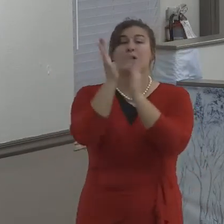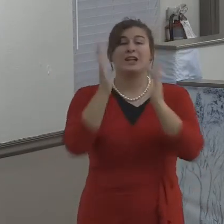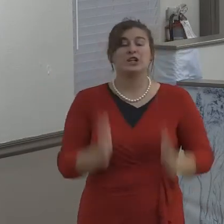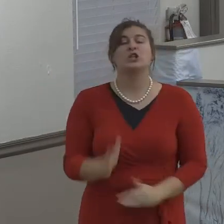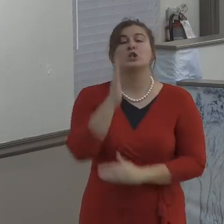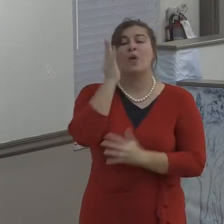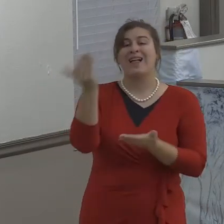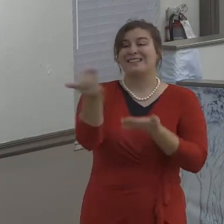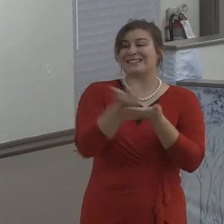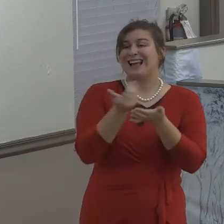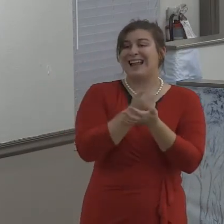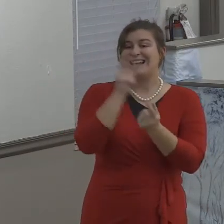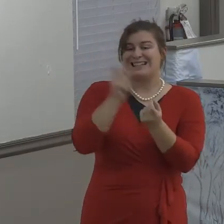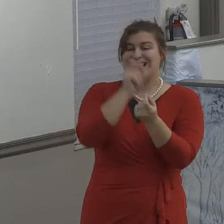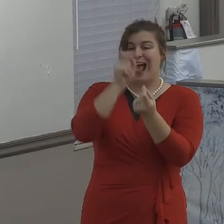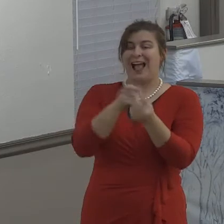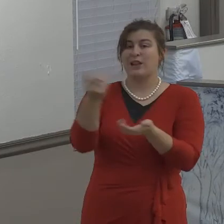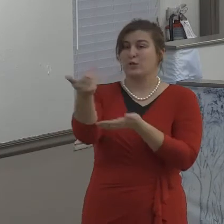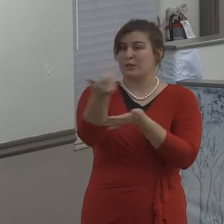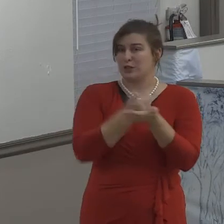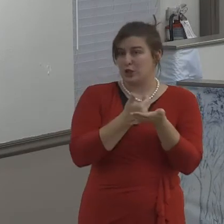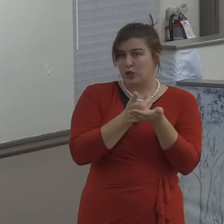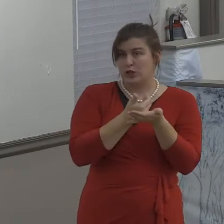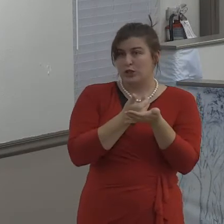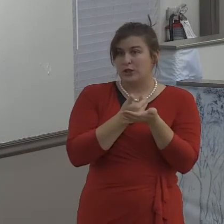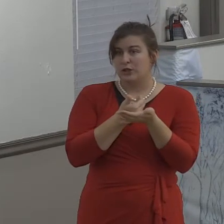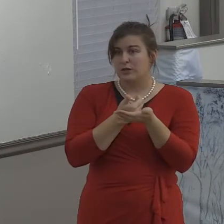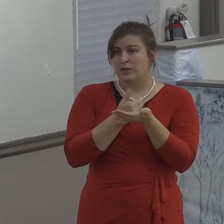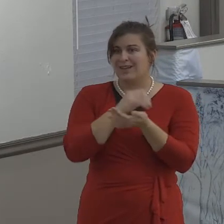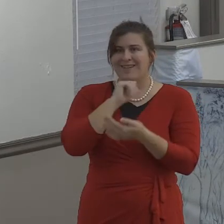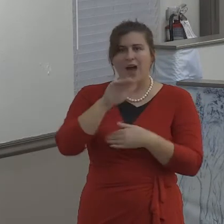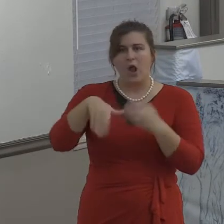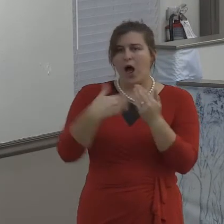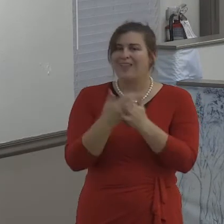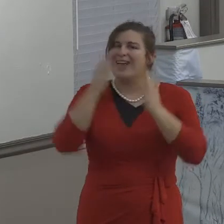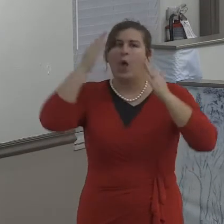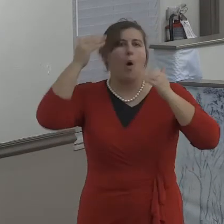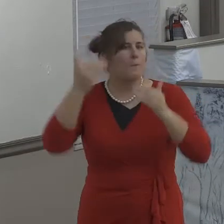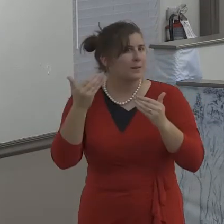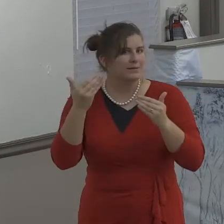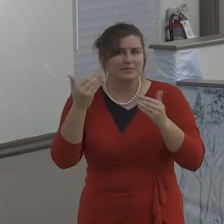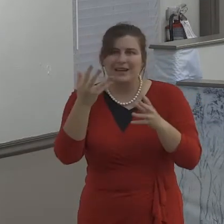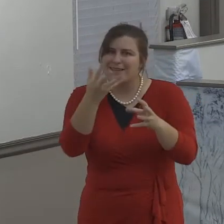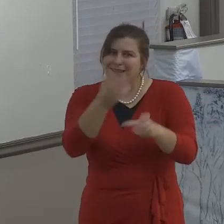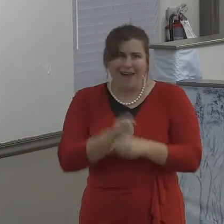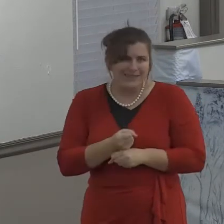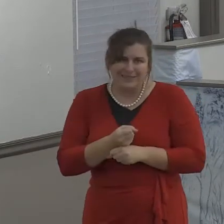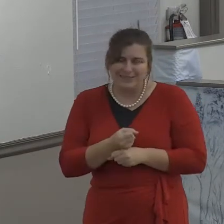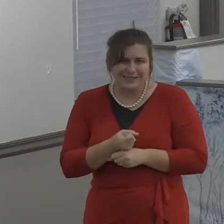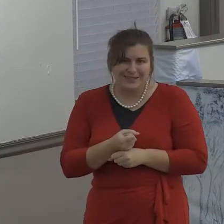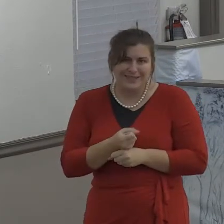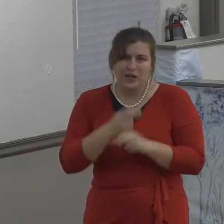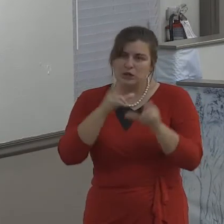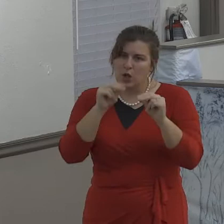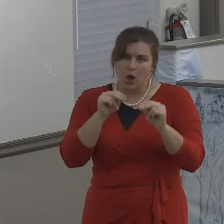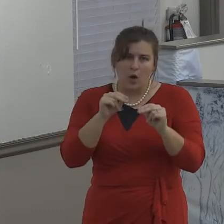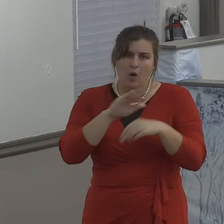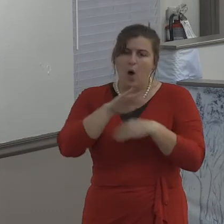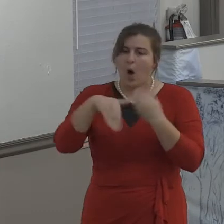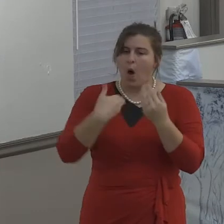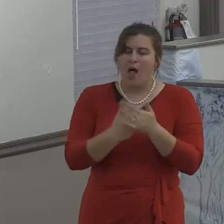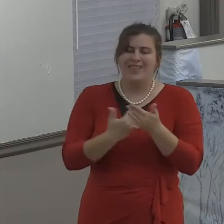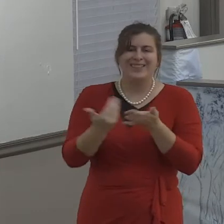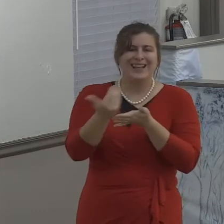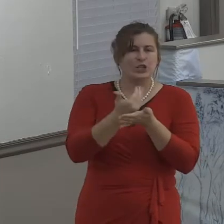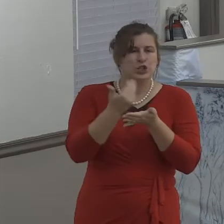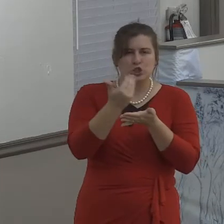judgment. Heaven is settled at the cross of Calvary. But, boy, oh, boy, there is a judgment